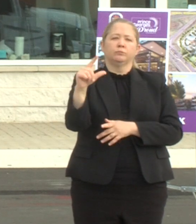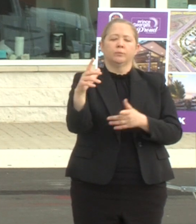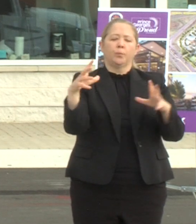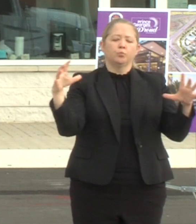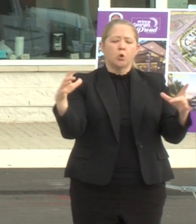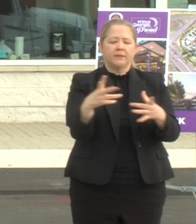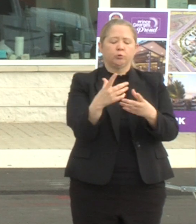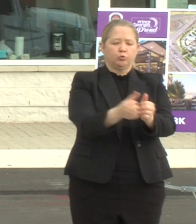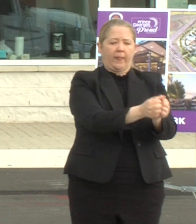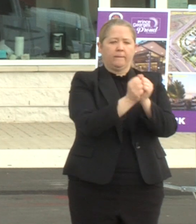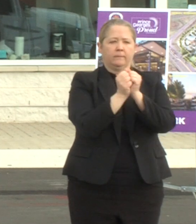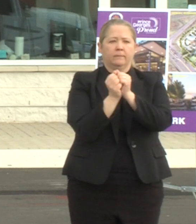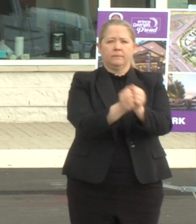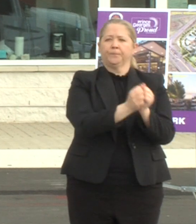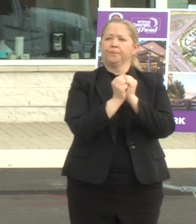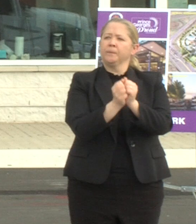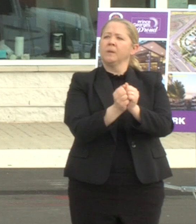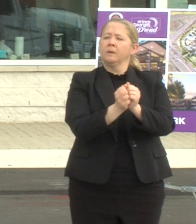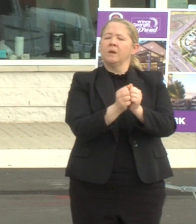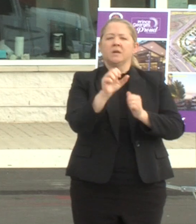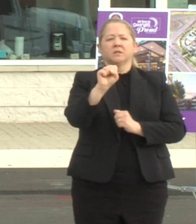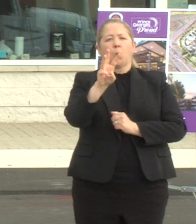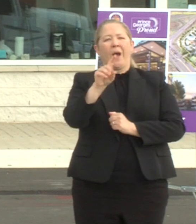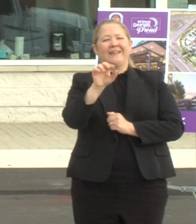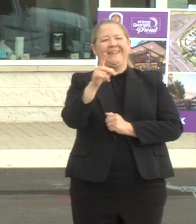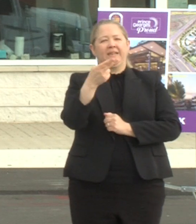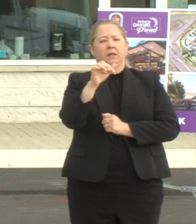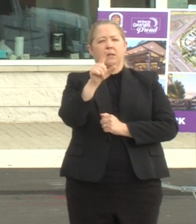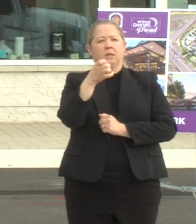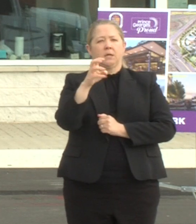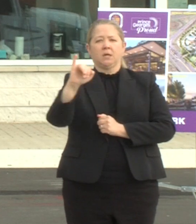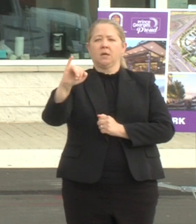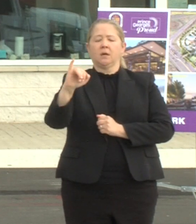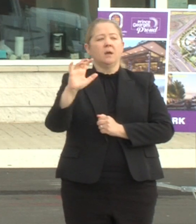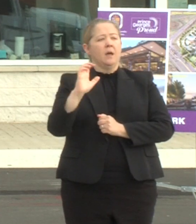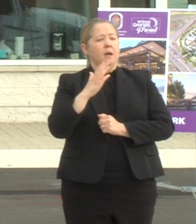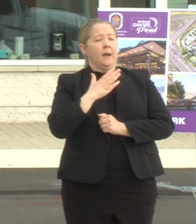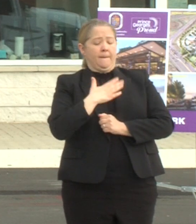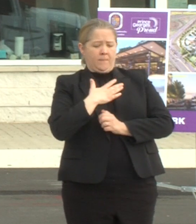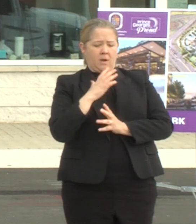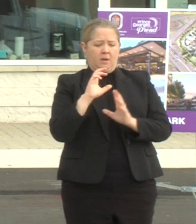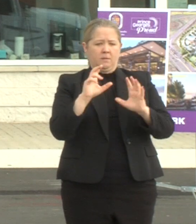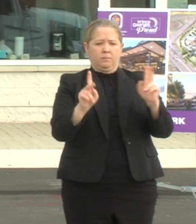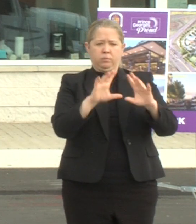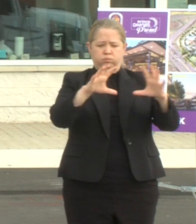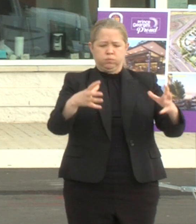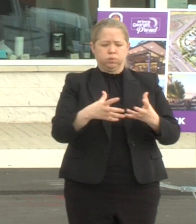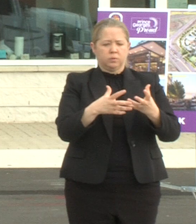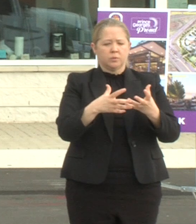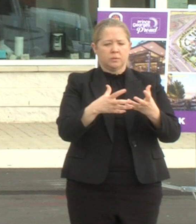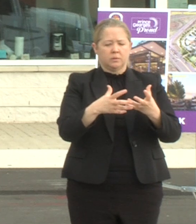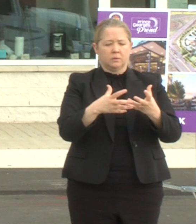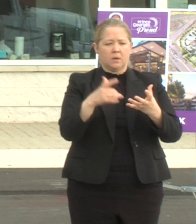tenants that are in my currently in my bed they're working class people they won't be caught up in a vortex of of